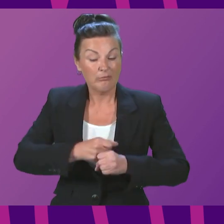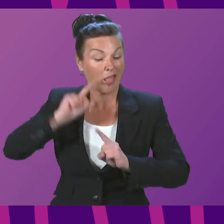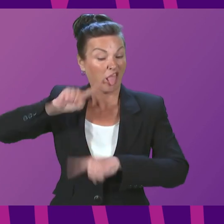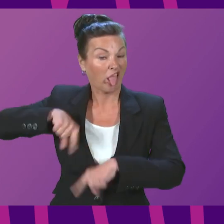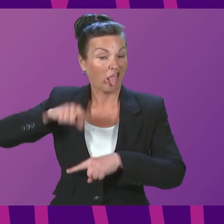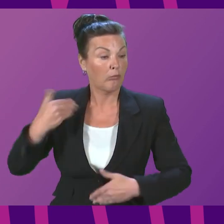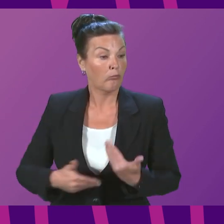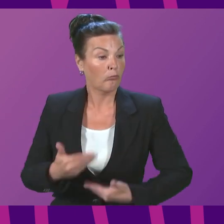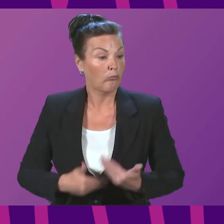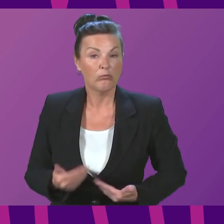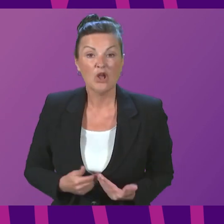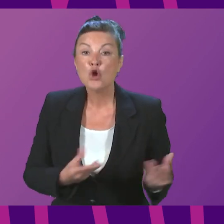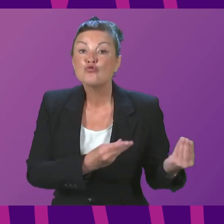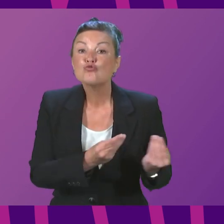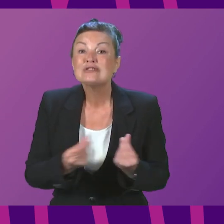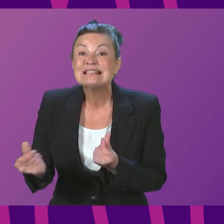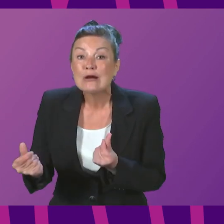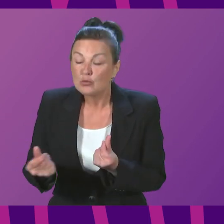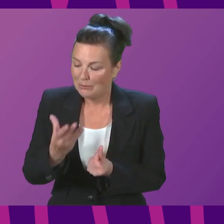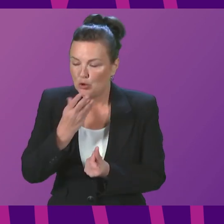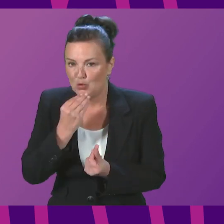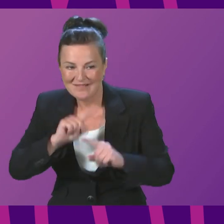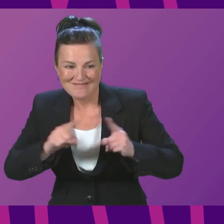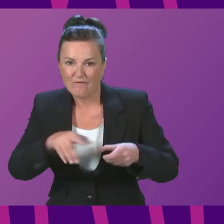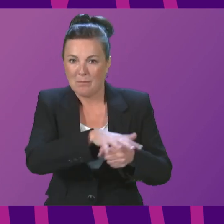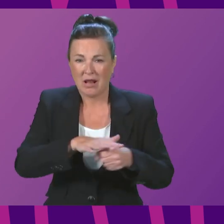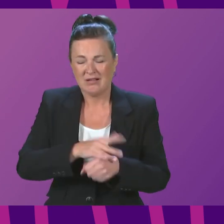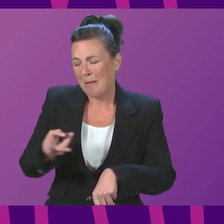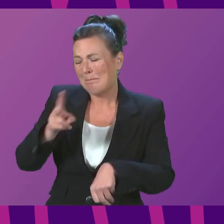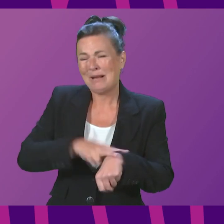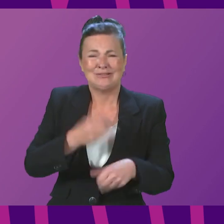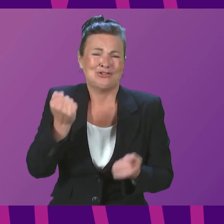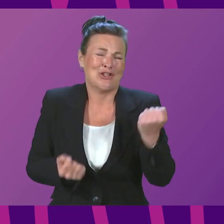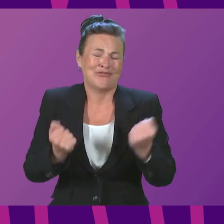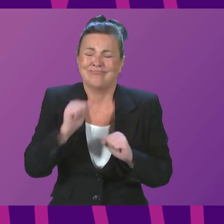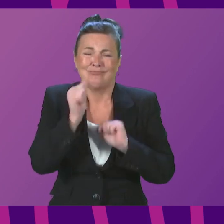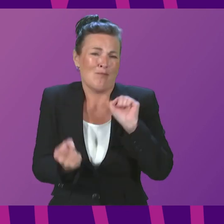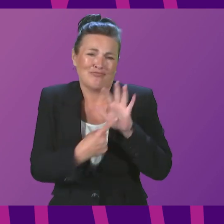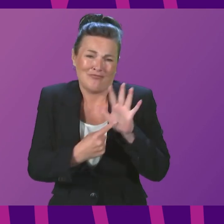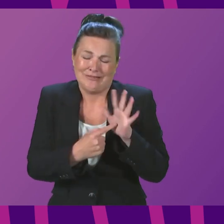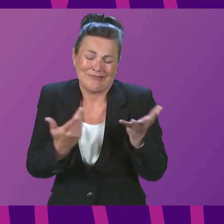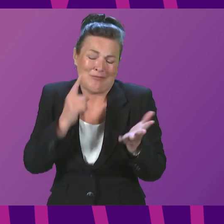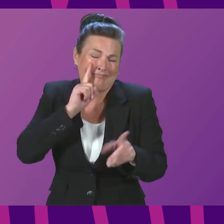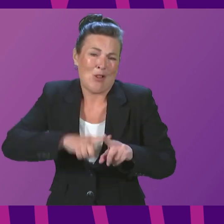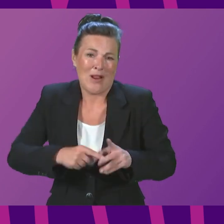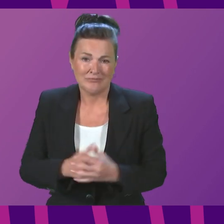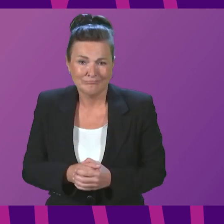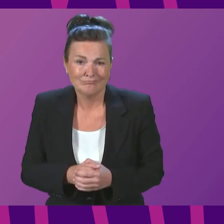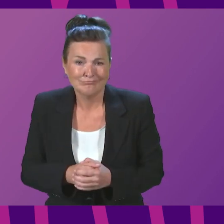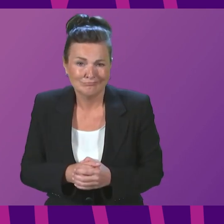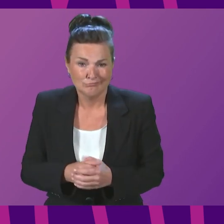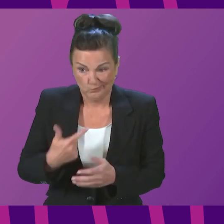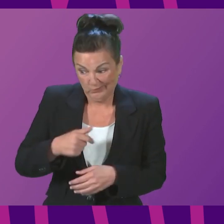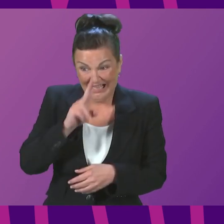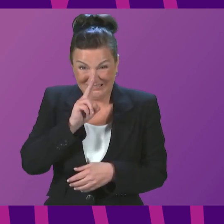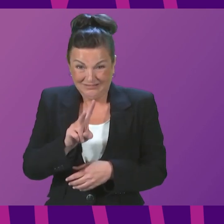here. Resources are being used elsewhere. Policing and justice is clearly not a priority anymore. And we can see the